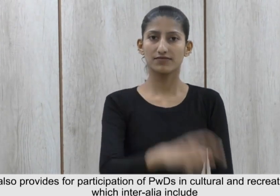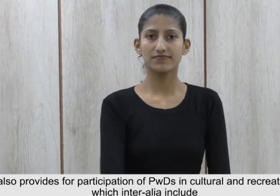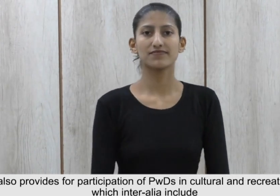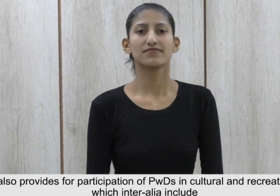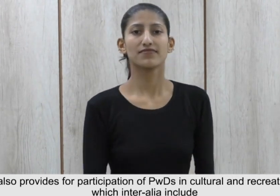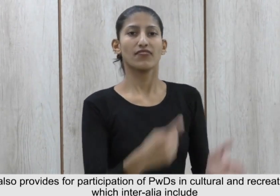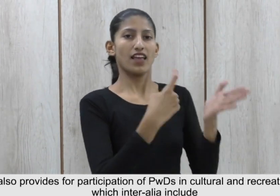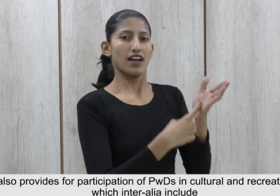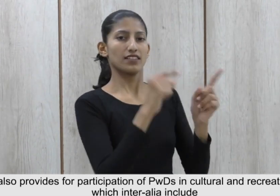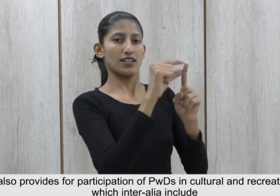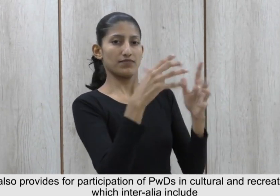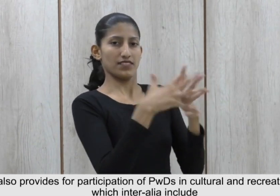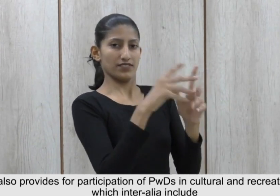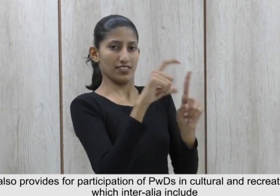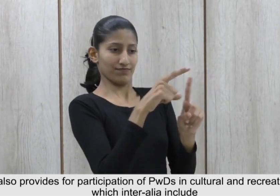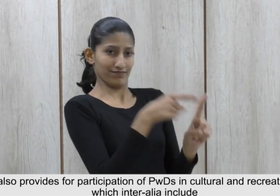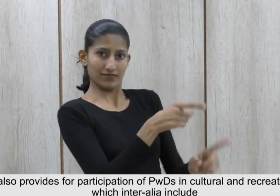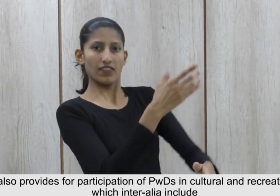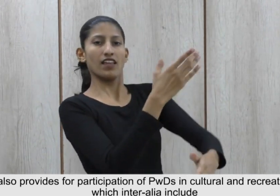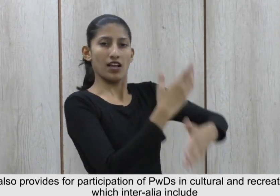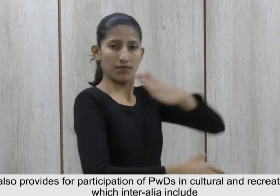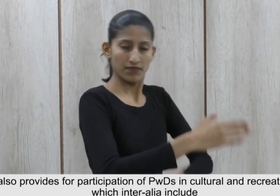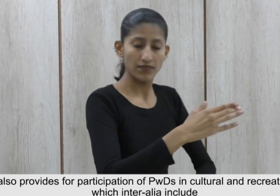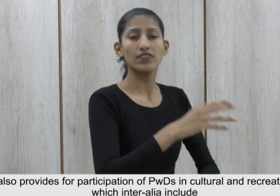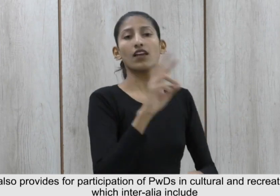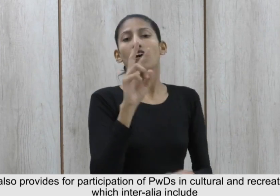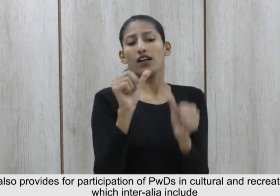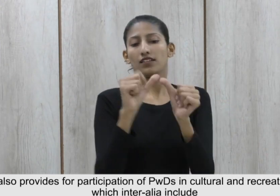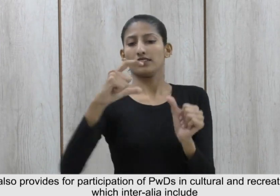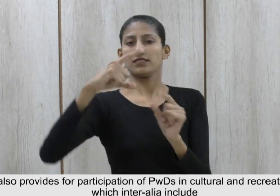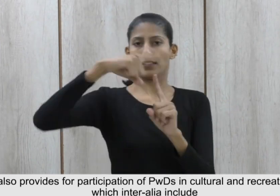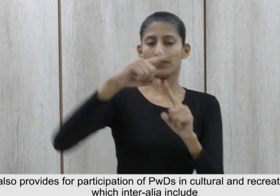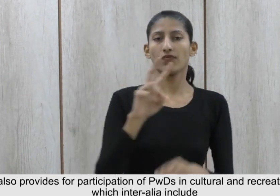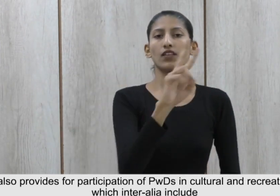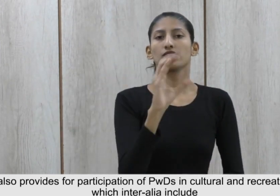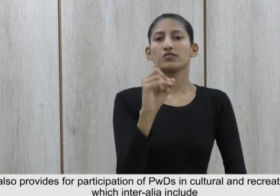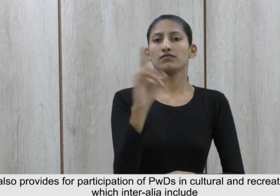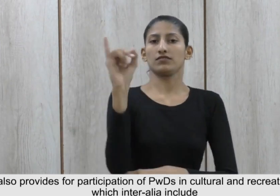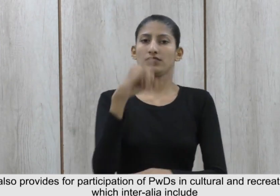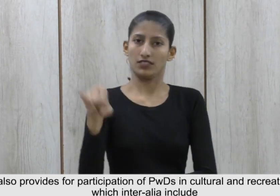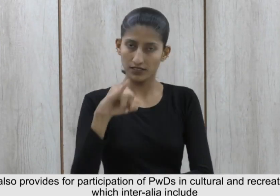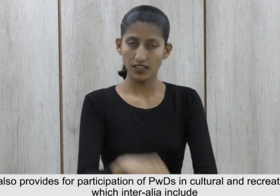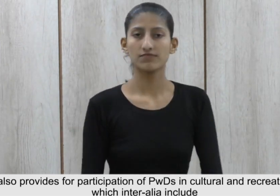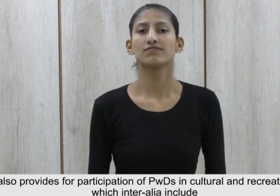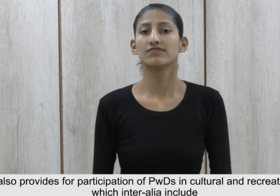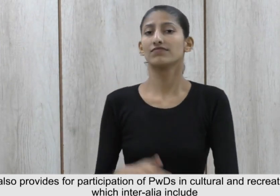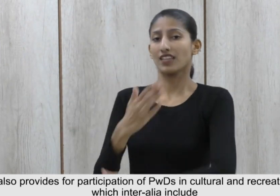8.7. The Act also provides for participation of PWDs in cultural and recreational